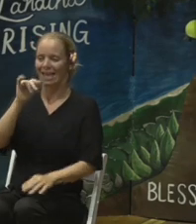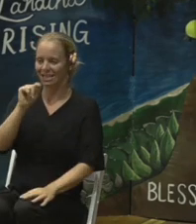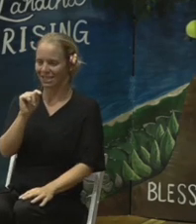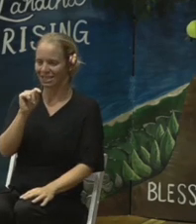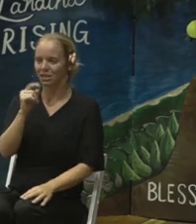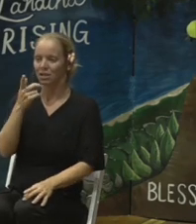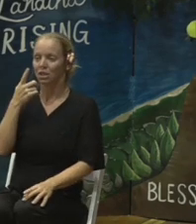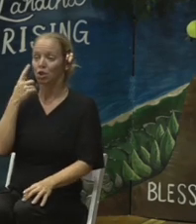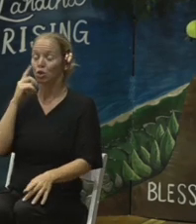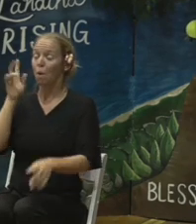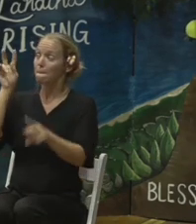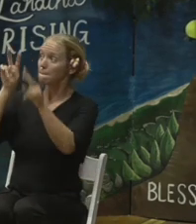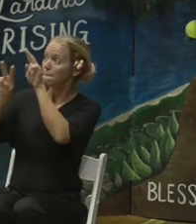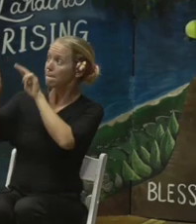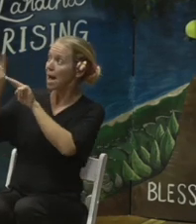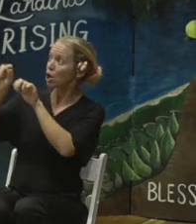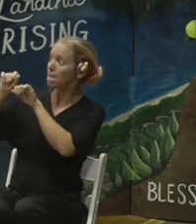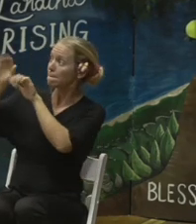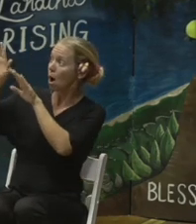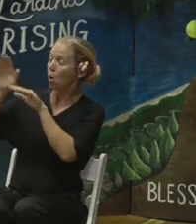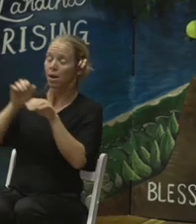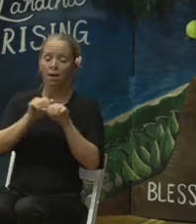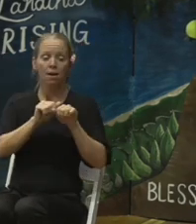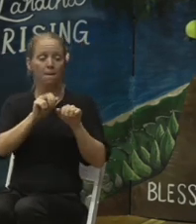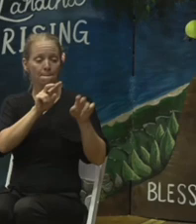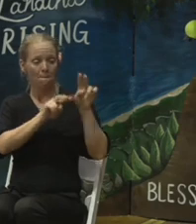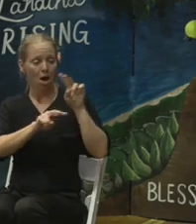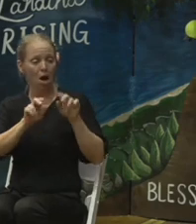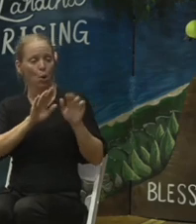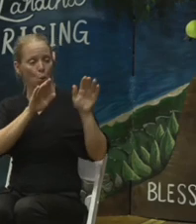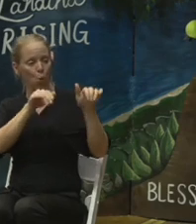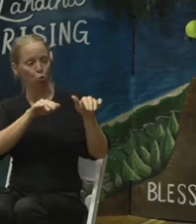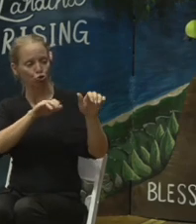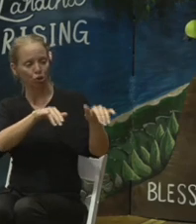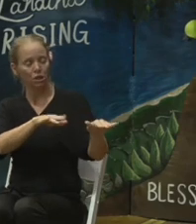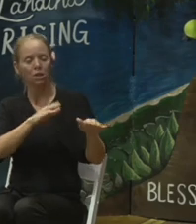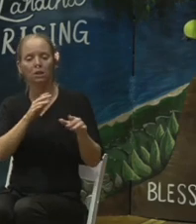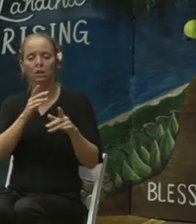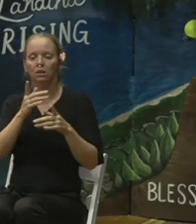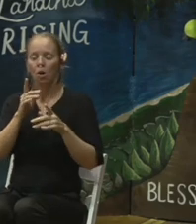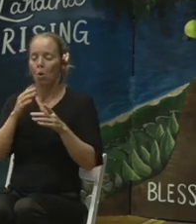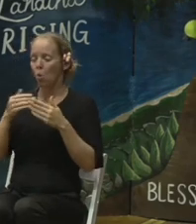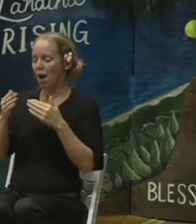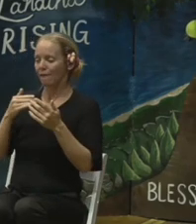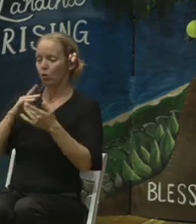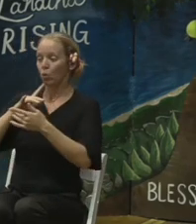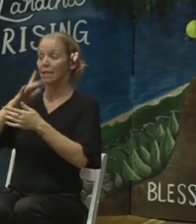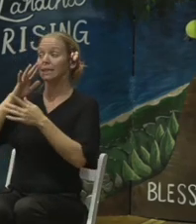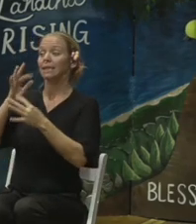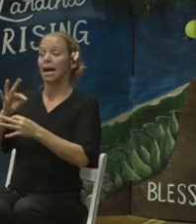we will have the same monitoring for the proposed final disposition site, wherever that may be.